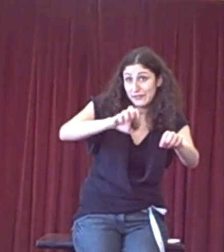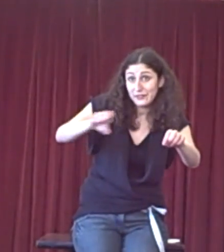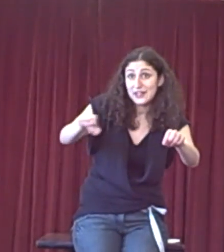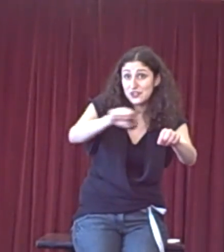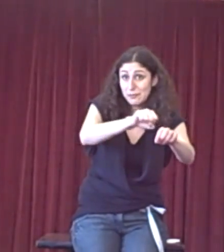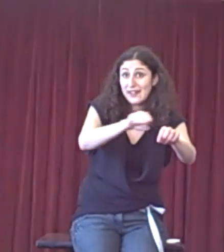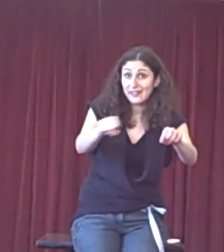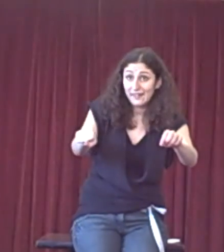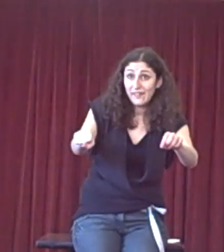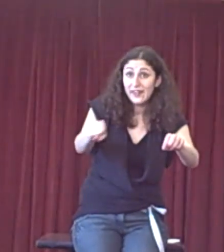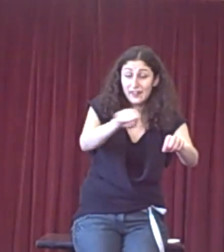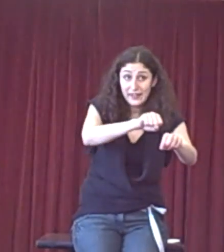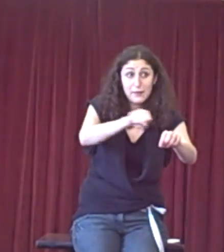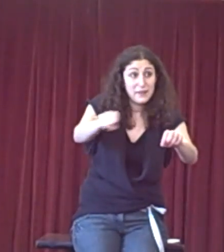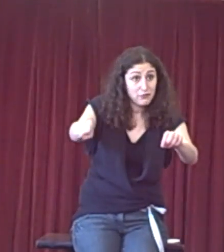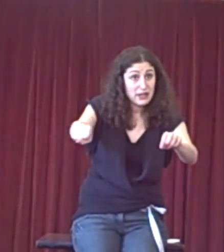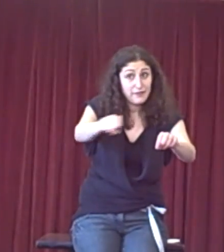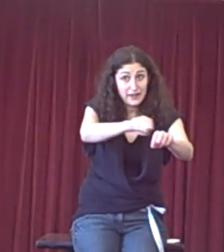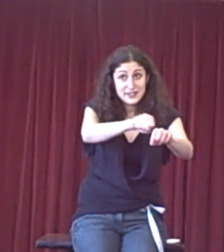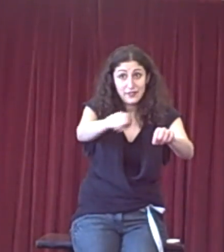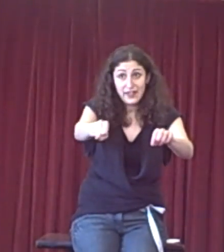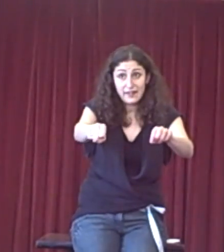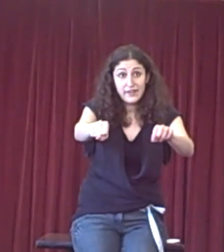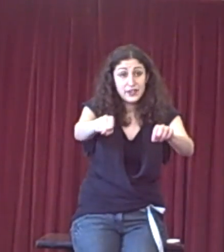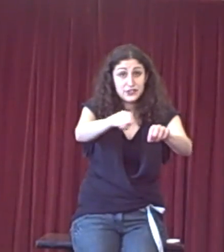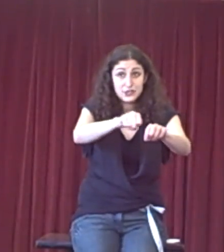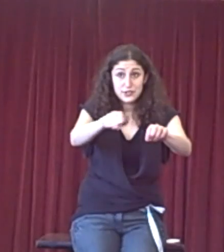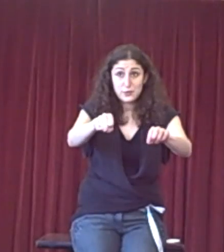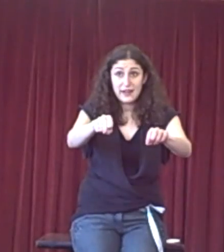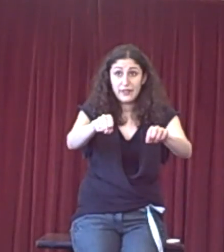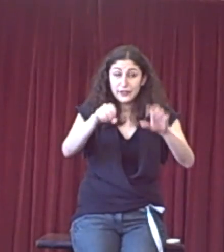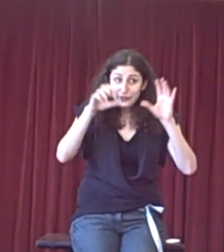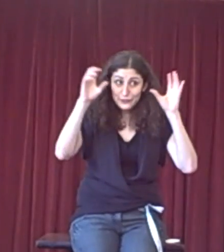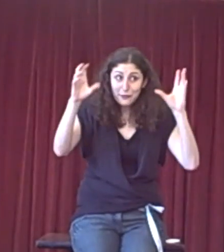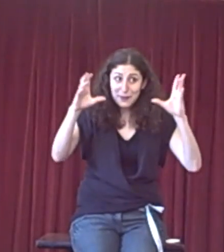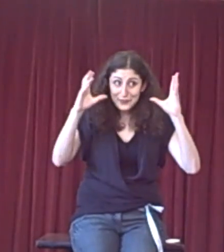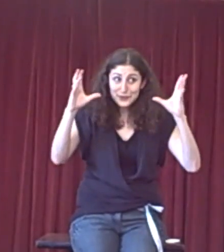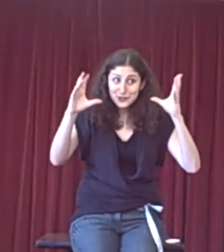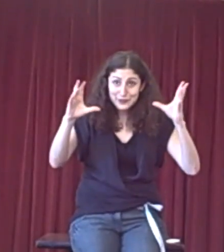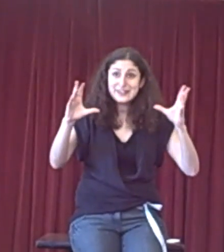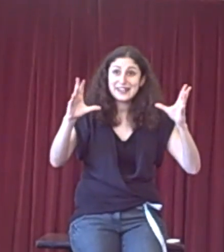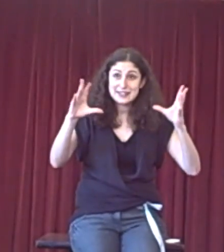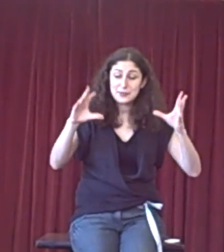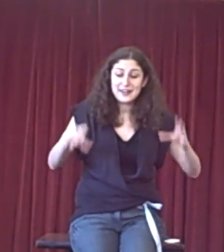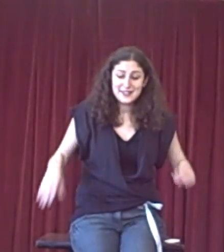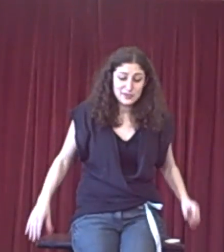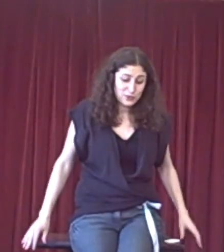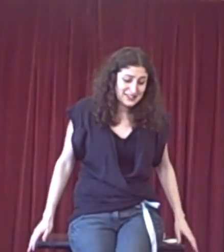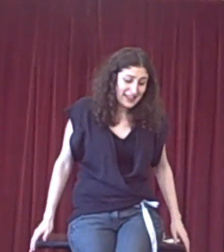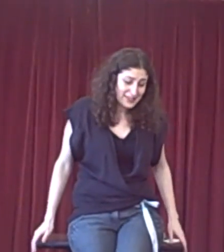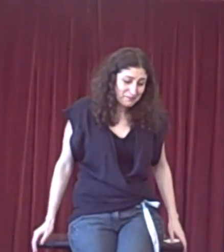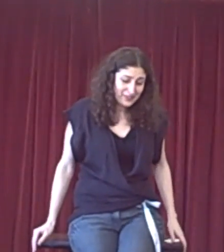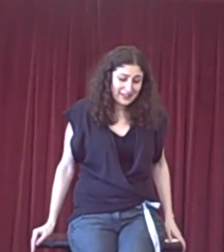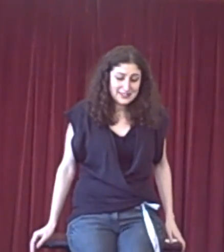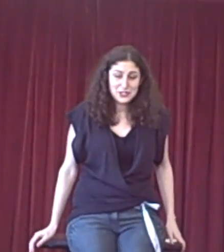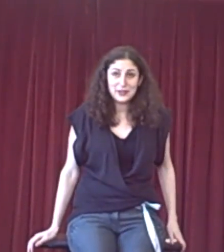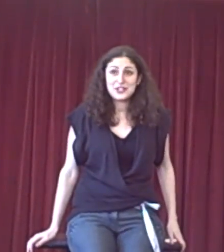foundation being there. And that can be a really effective thing to do as well. So, you're rebutting what's not said as well as what's said in that situation.